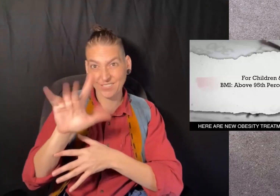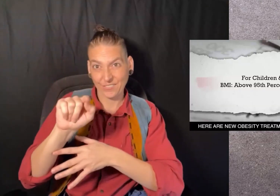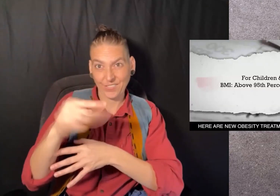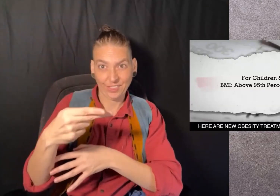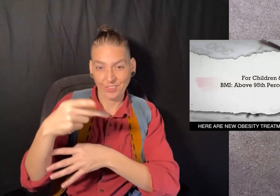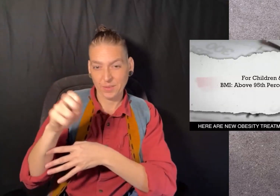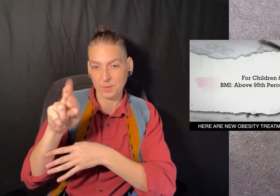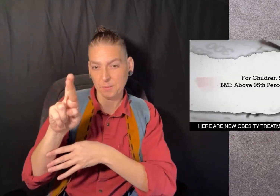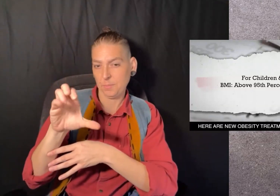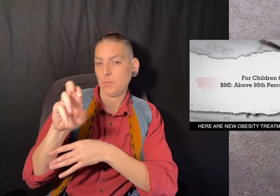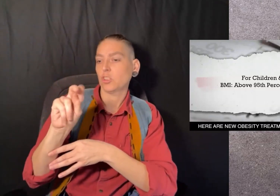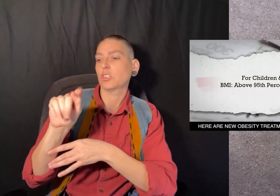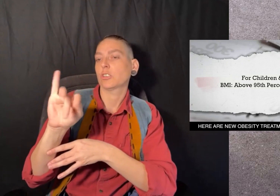95th percentile.